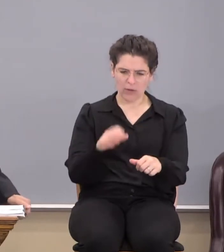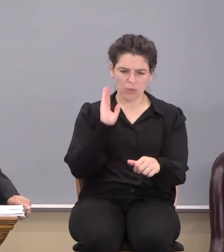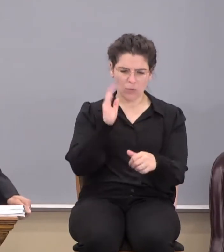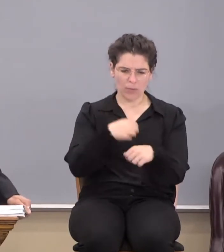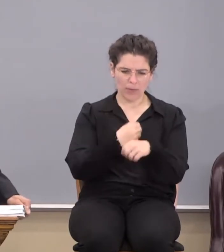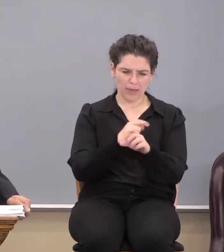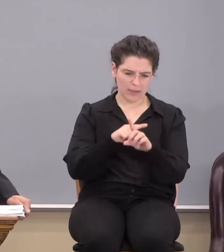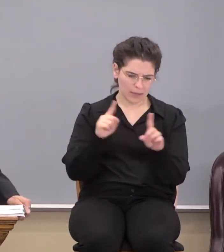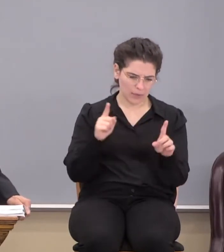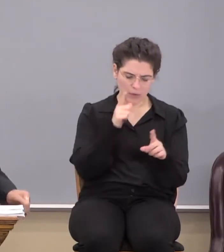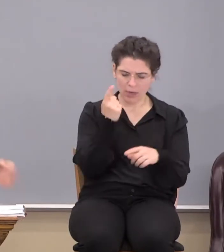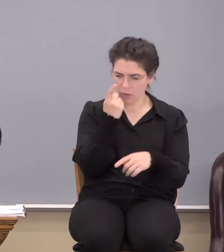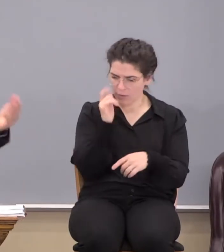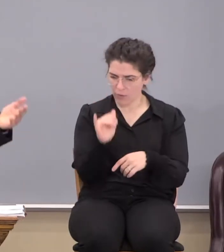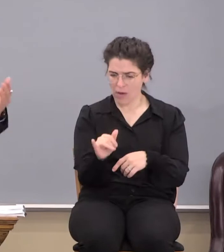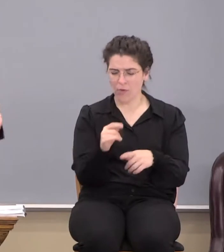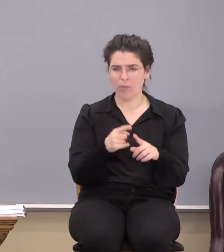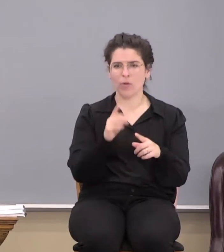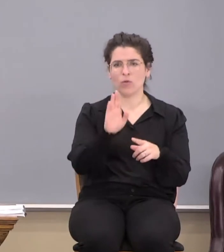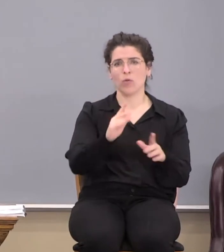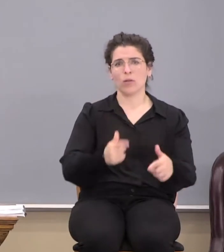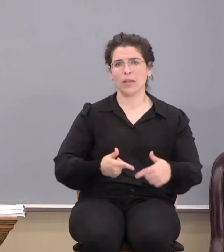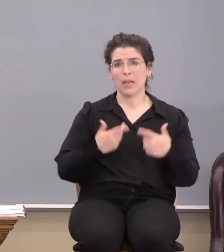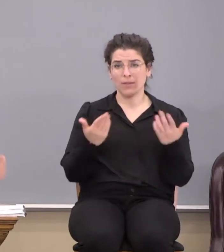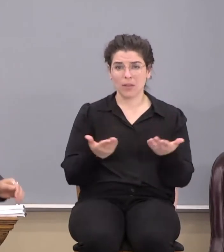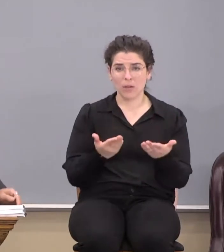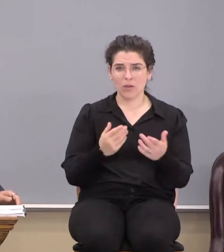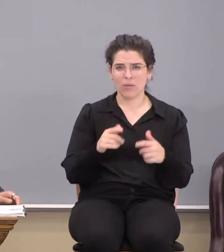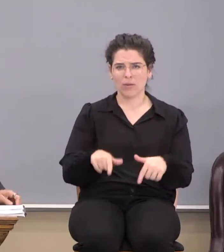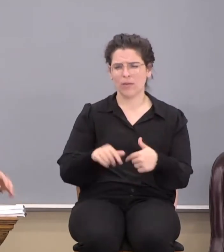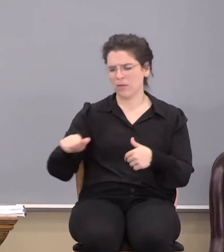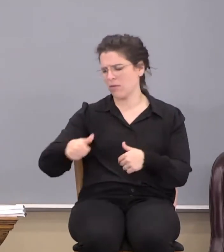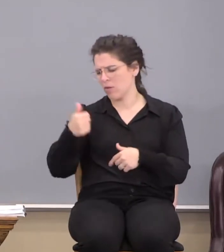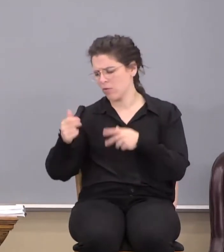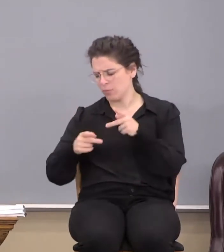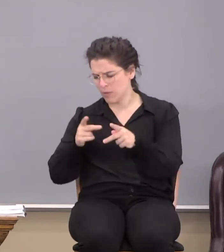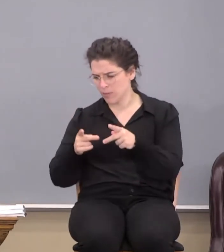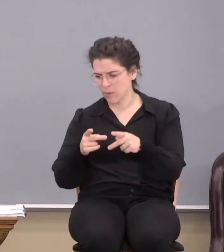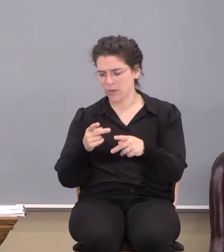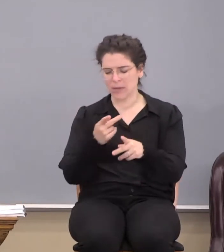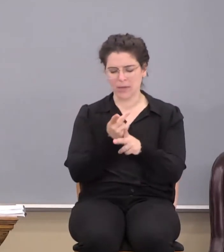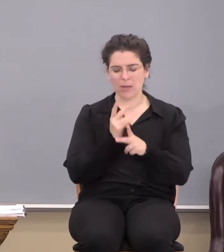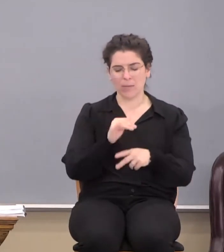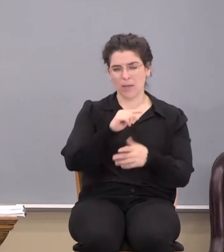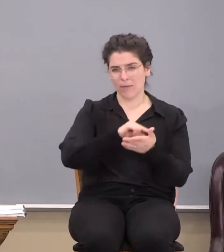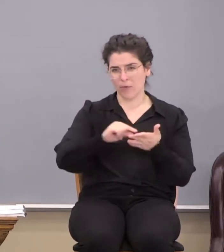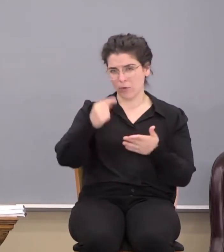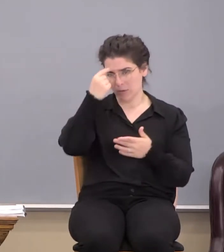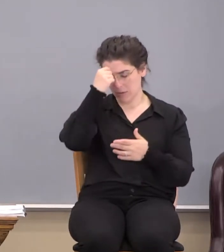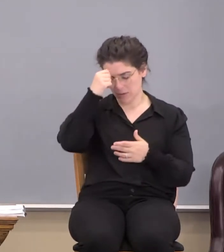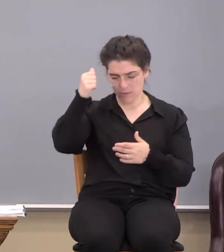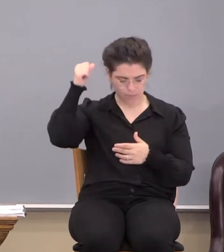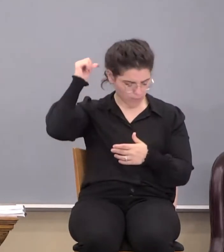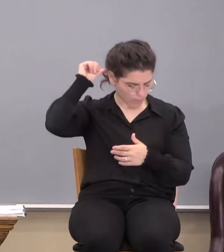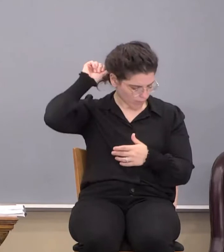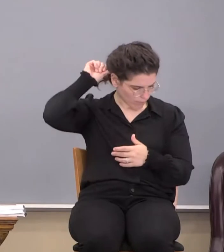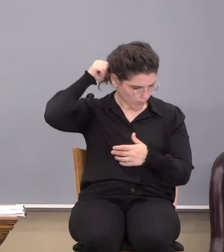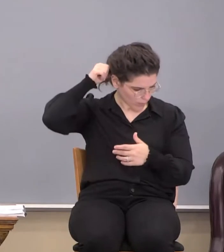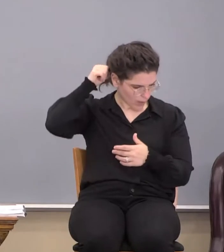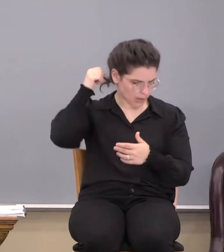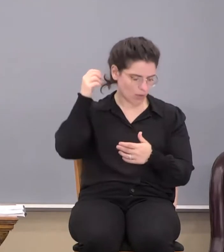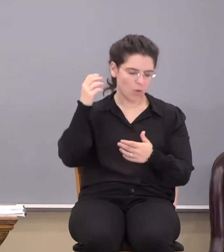difference not only for eternity, but in your life, your time, but in the lives of others. Just keep that verse in mind. Keep that statement in mind. Is it,